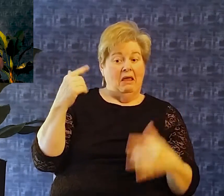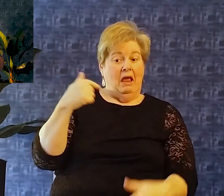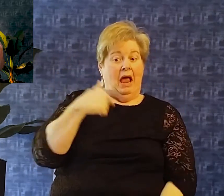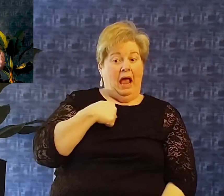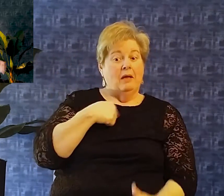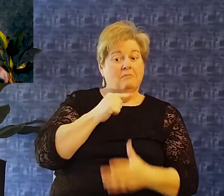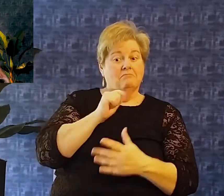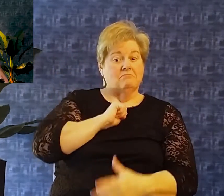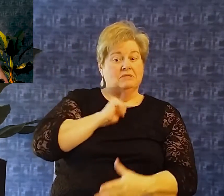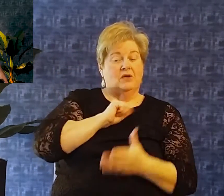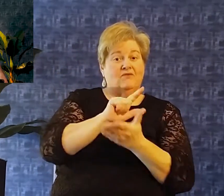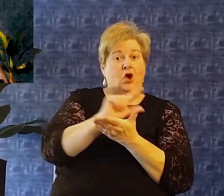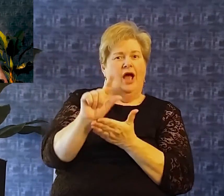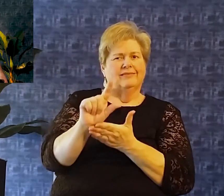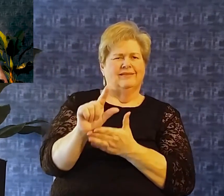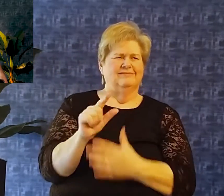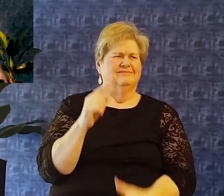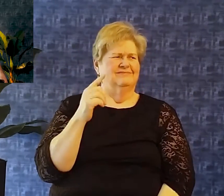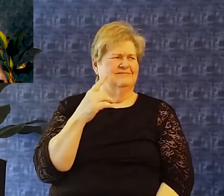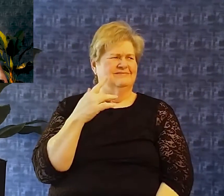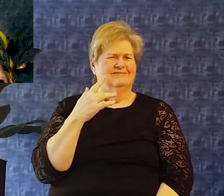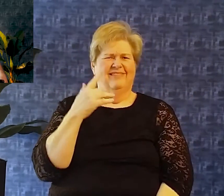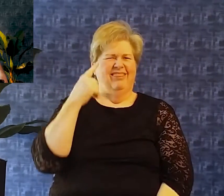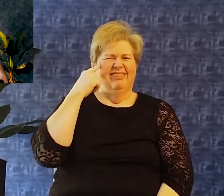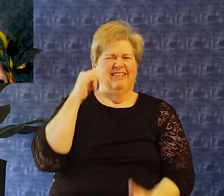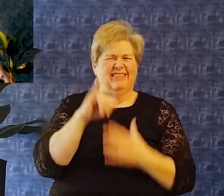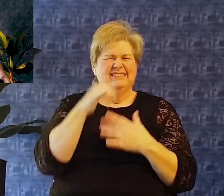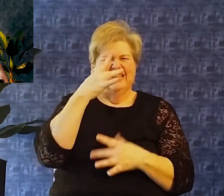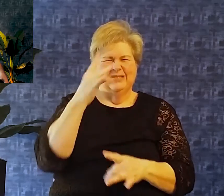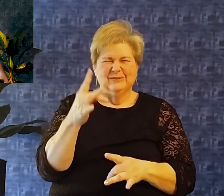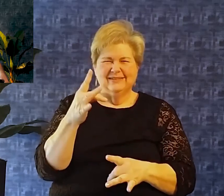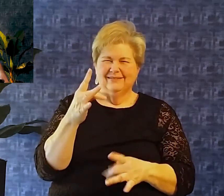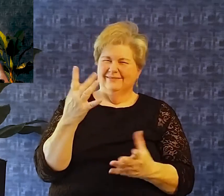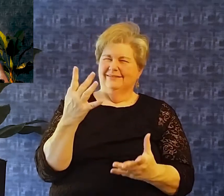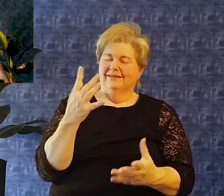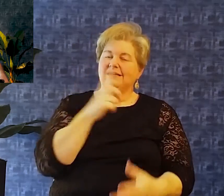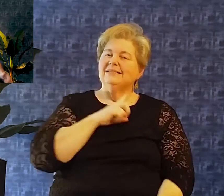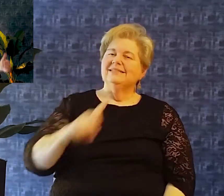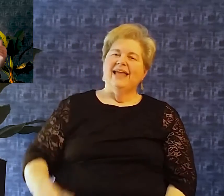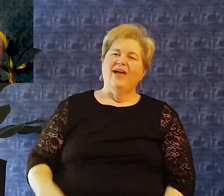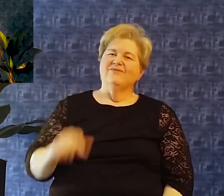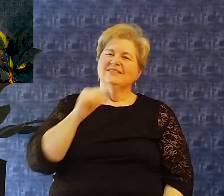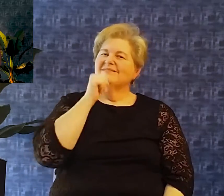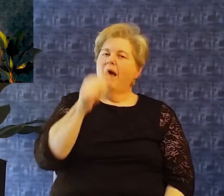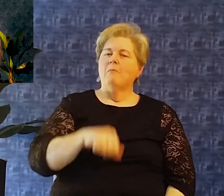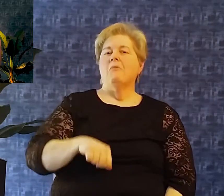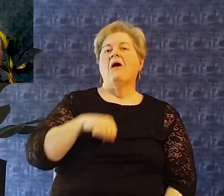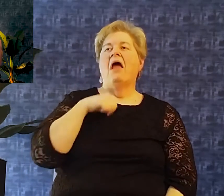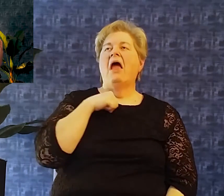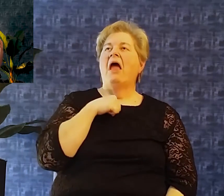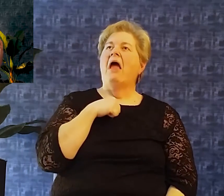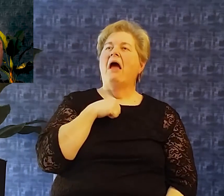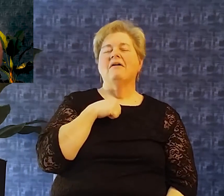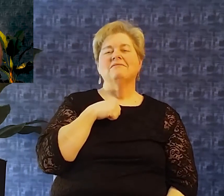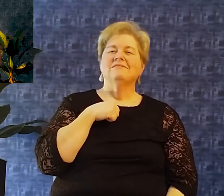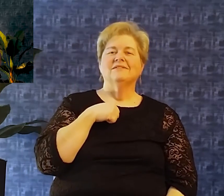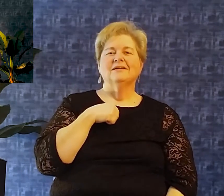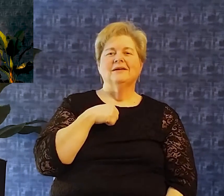being Egotistical when he says this he's not being arrogant But he is declaring before god of his